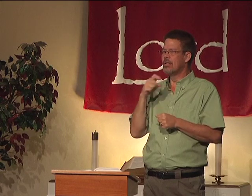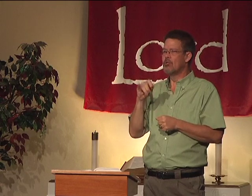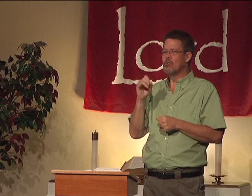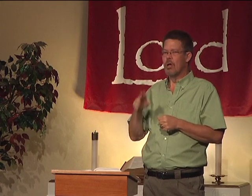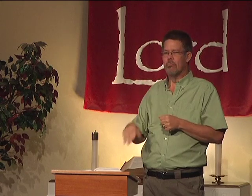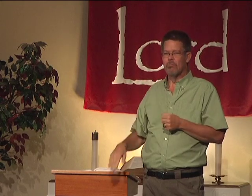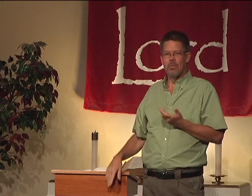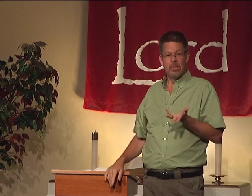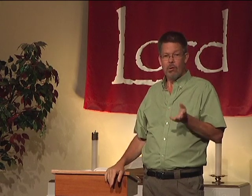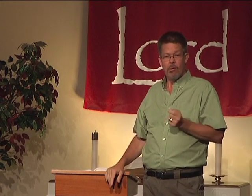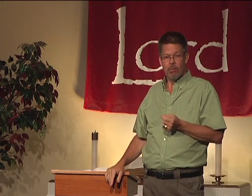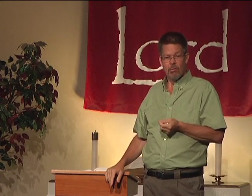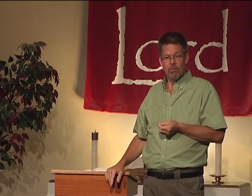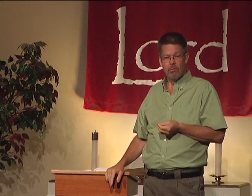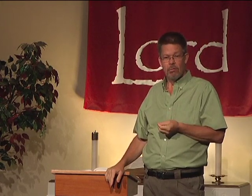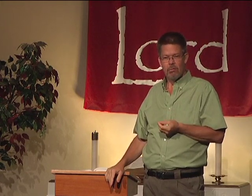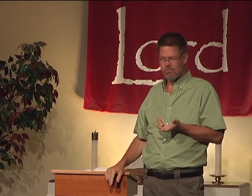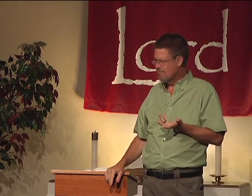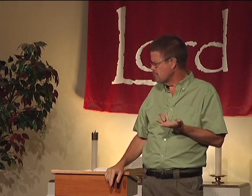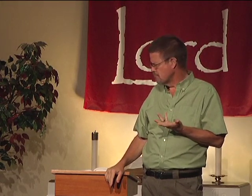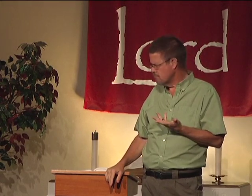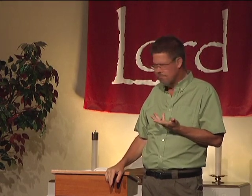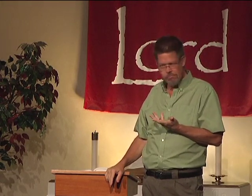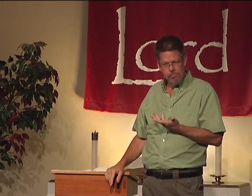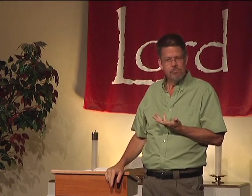a doctor's appointment, or I need a job. That's it.